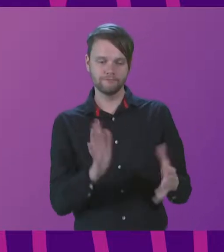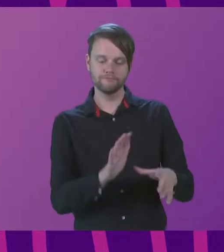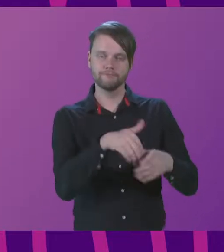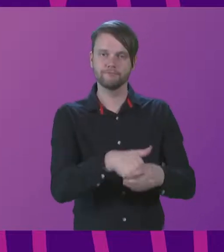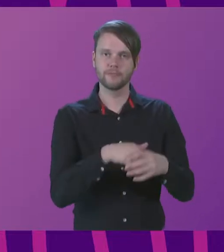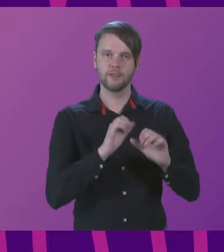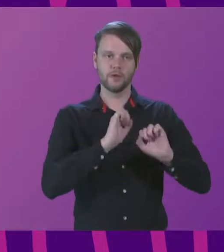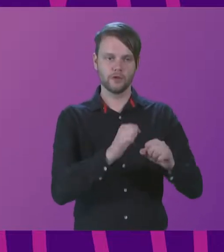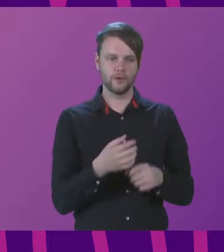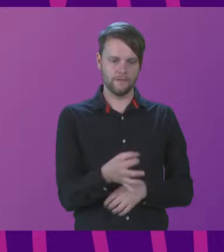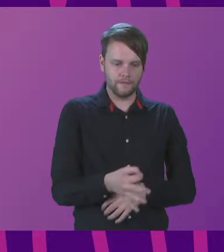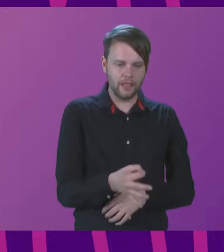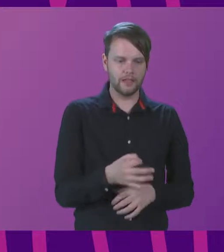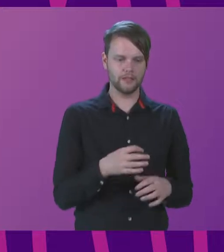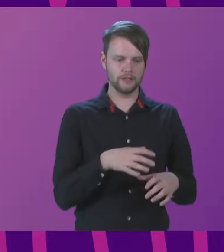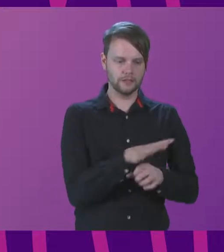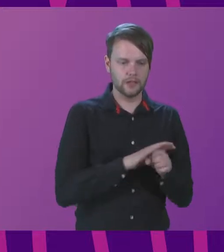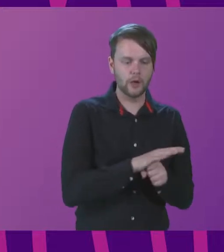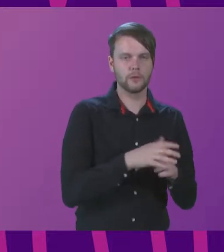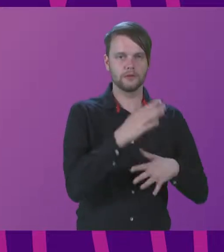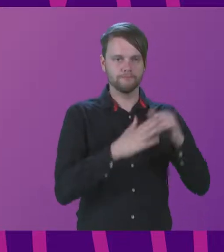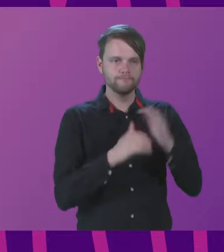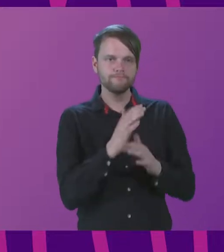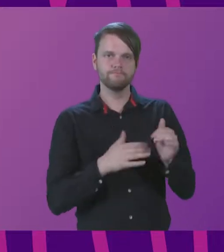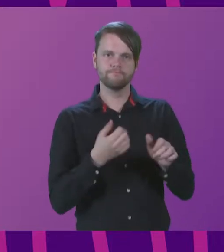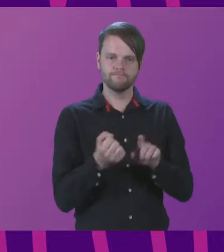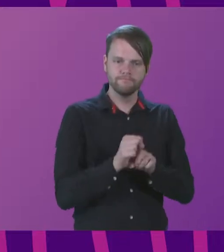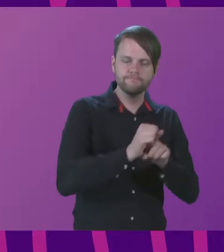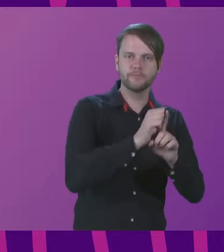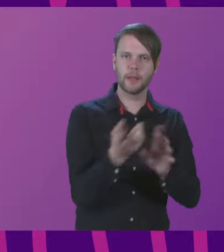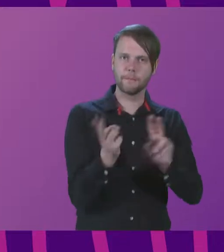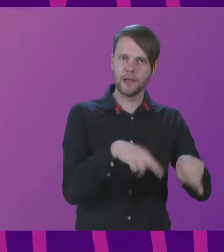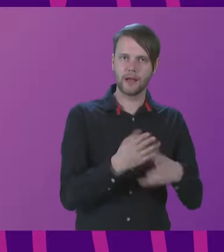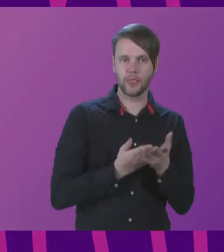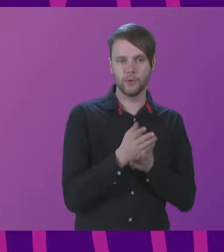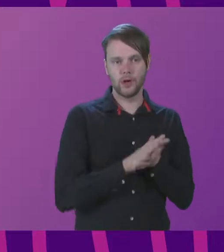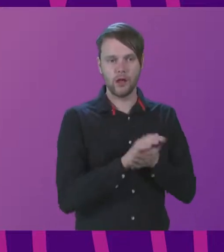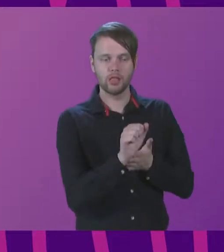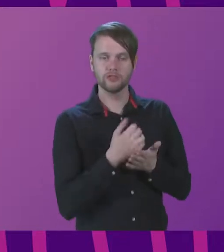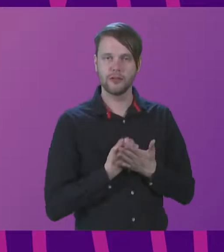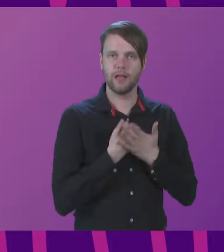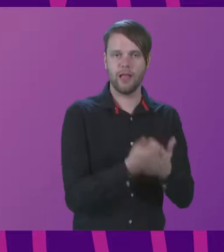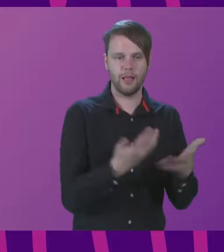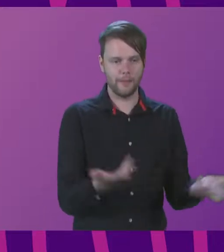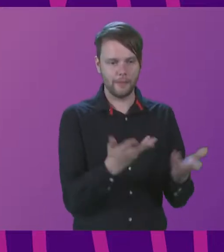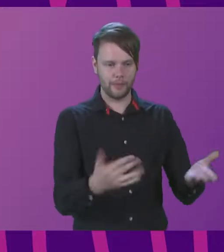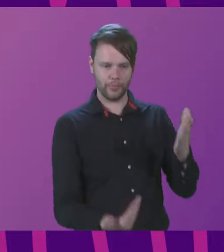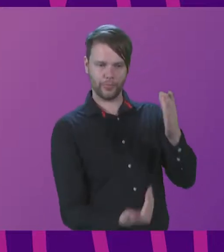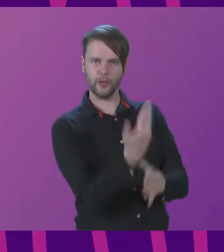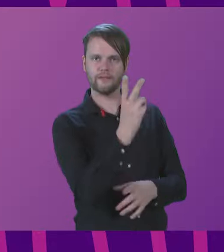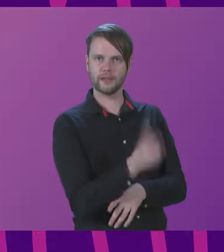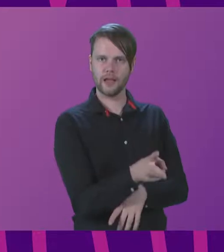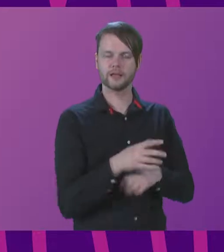in rebuilding your villages, your towns, your cities, and your communities, and through culture, help your nation thrive yet again.